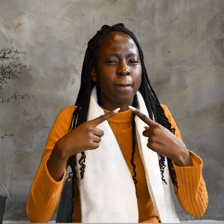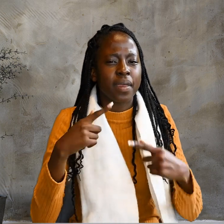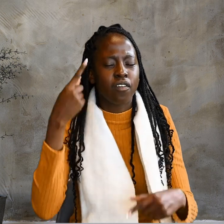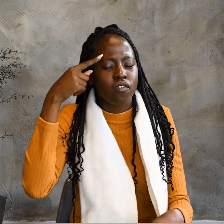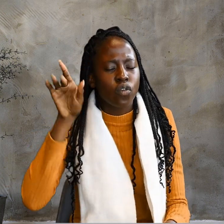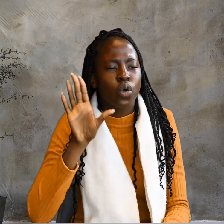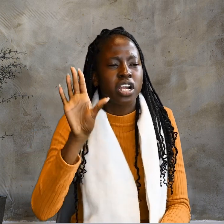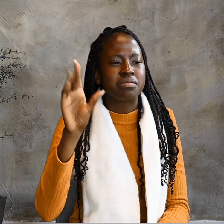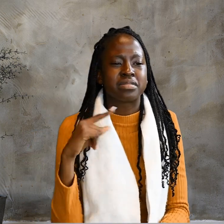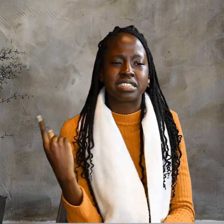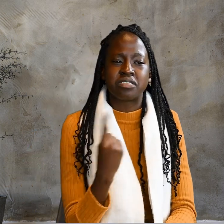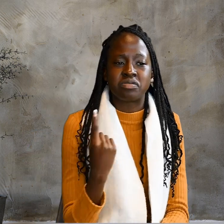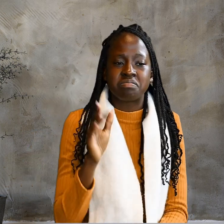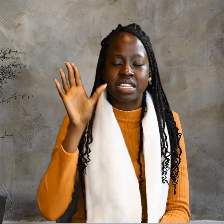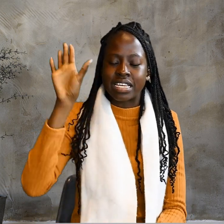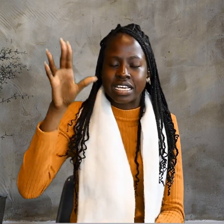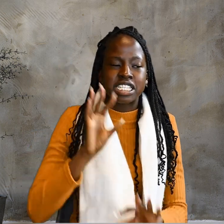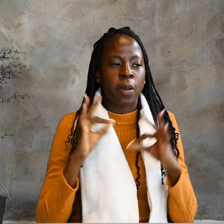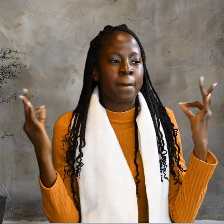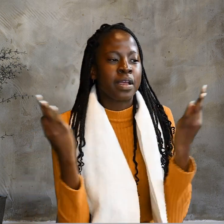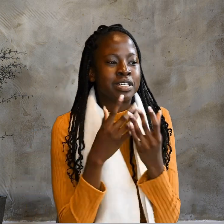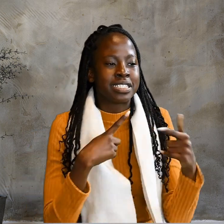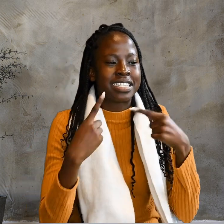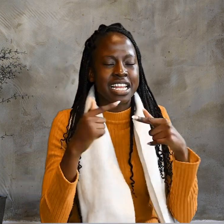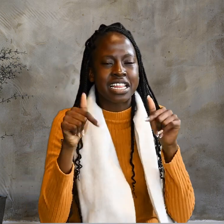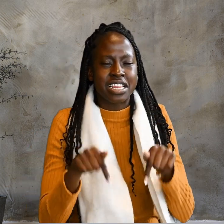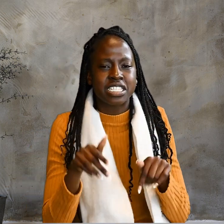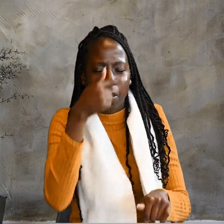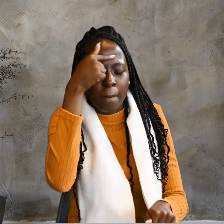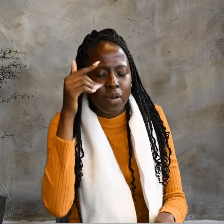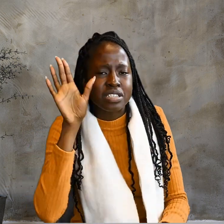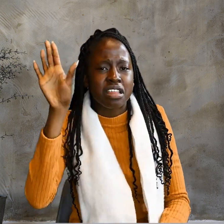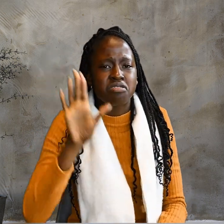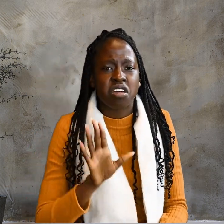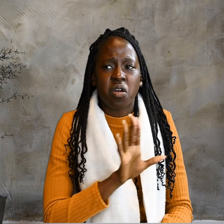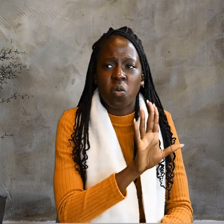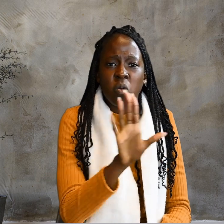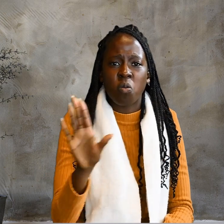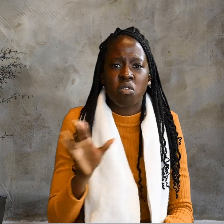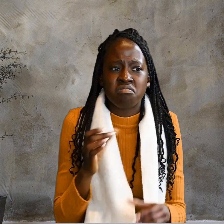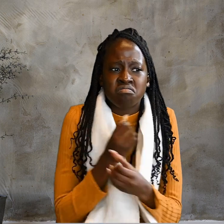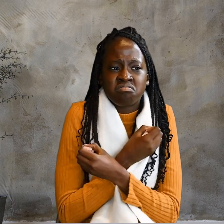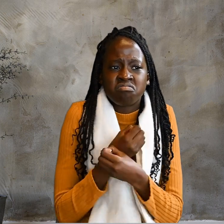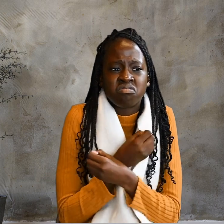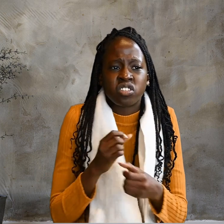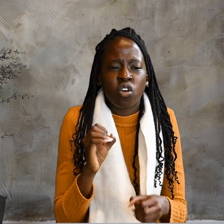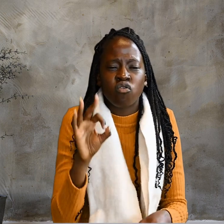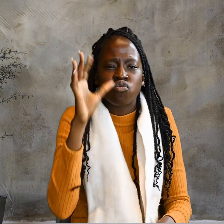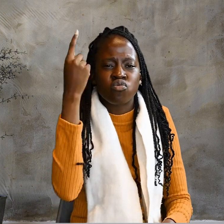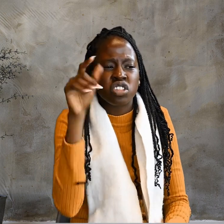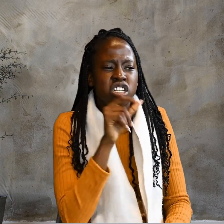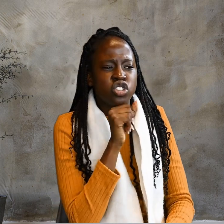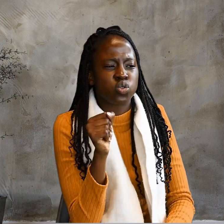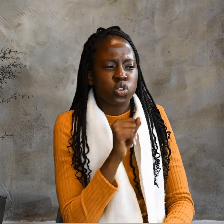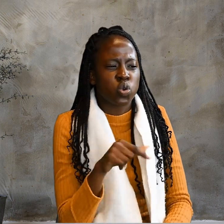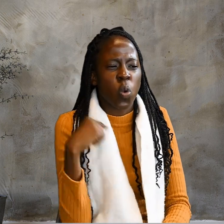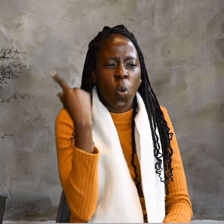His parents said this because they were afraid of the Jewish leaders, who already had decided that